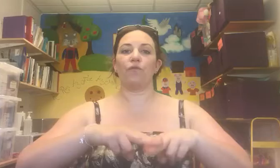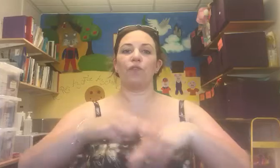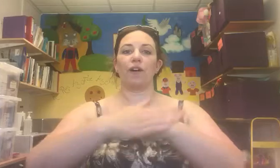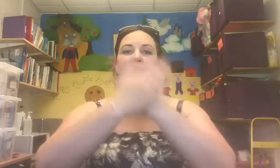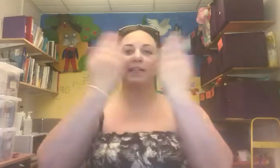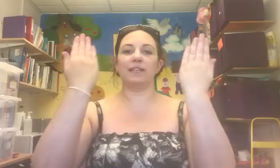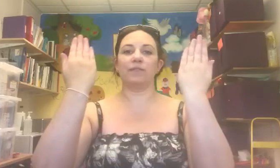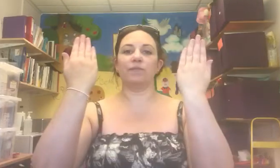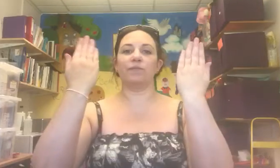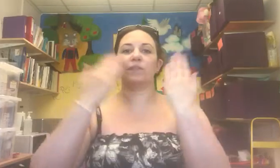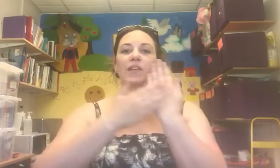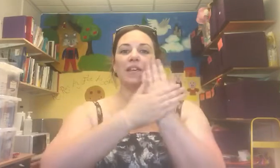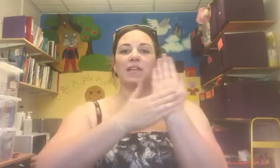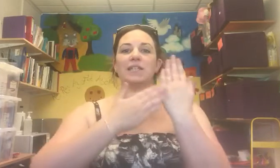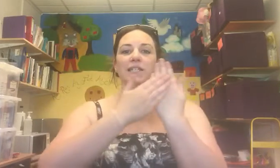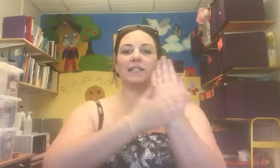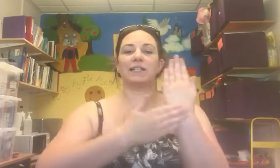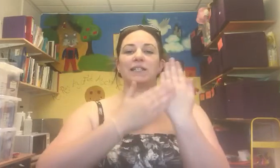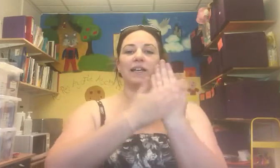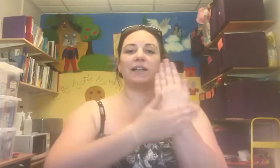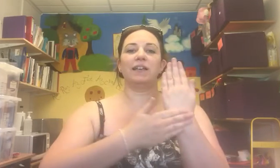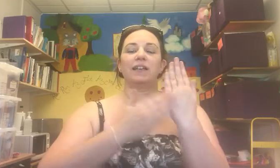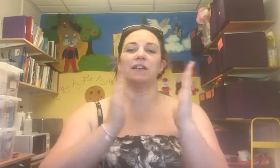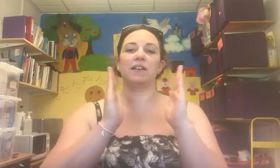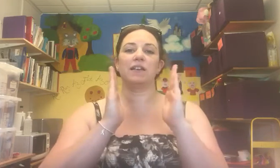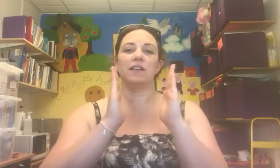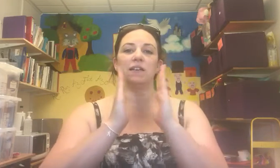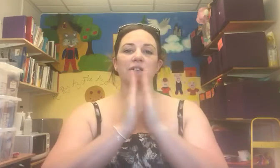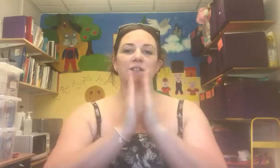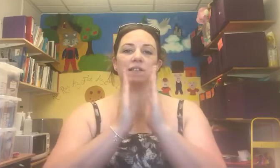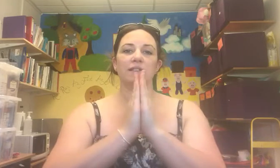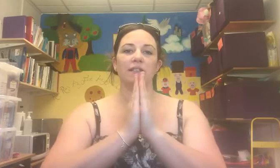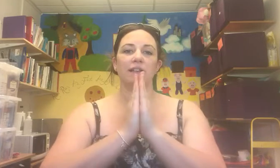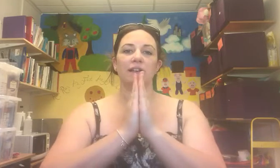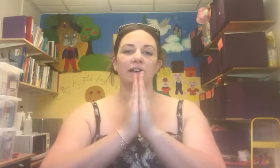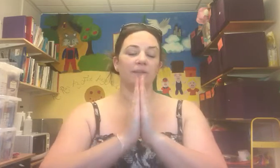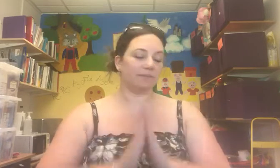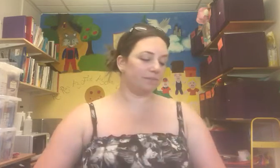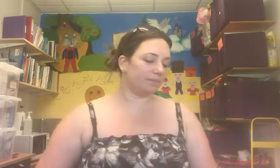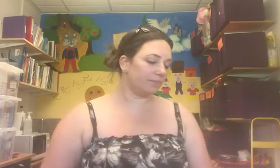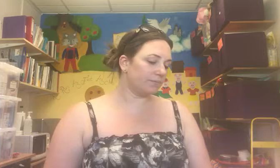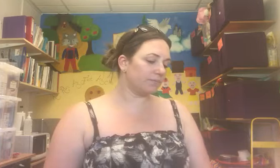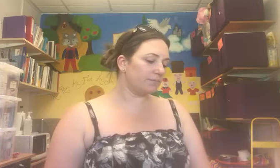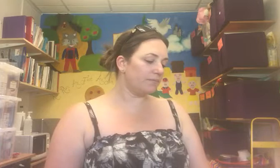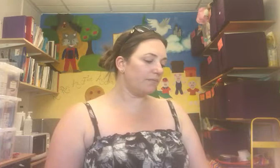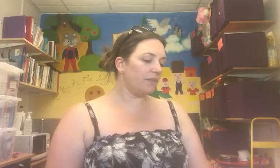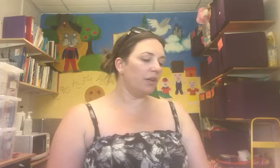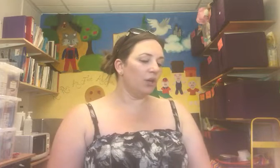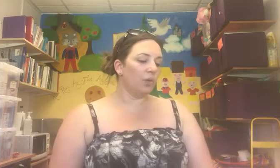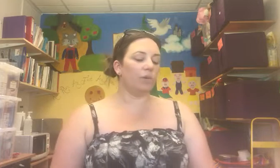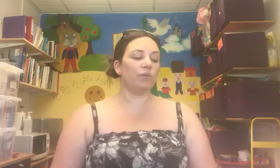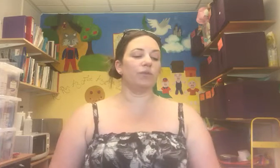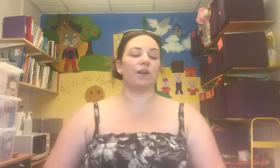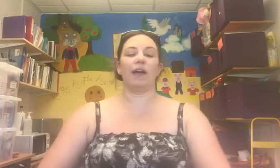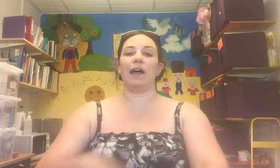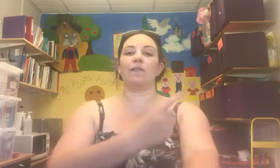Friday, Saturday, Sunday. We also have